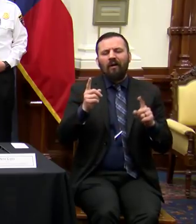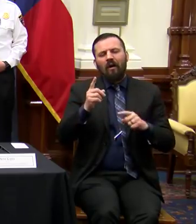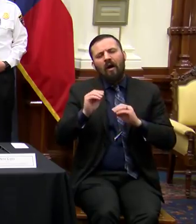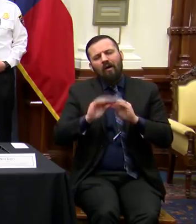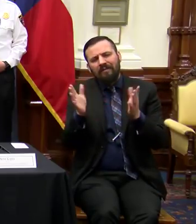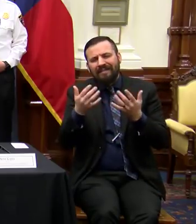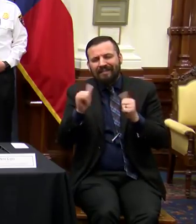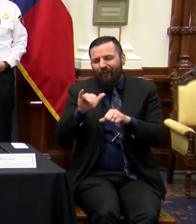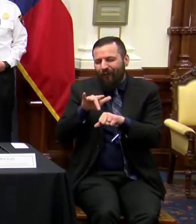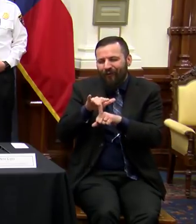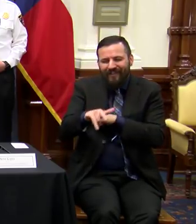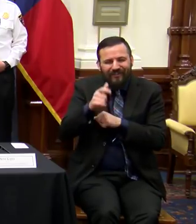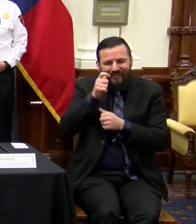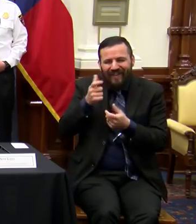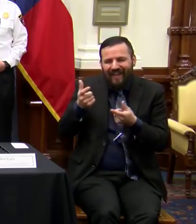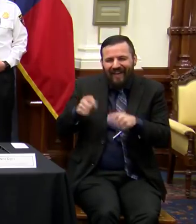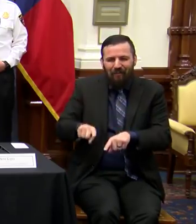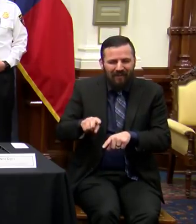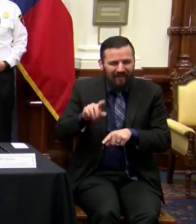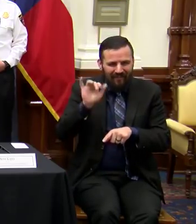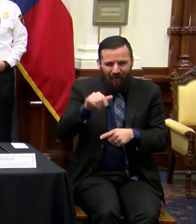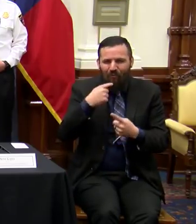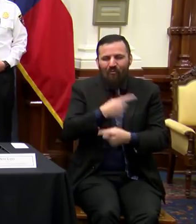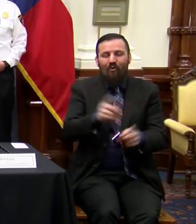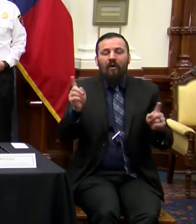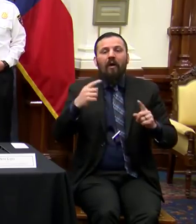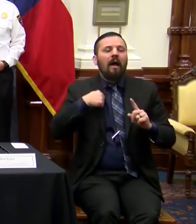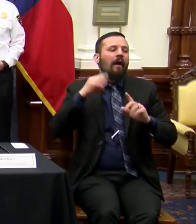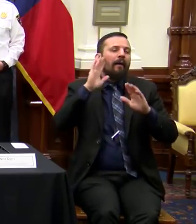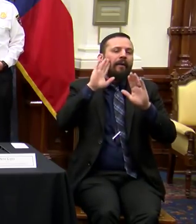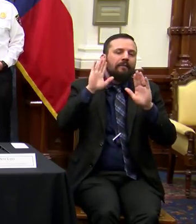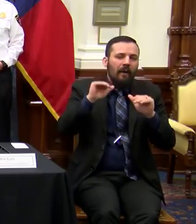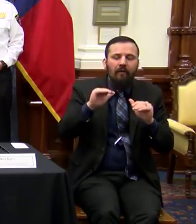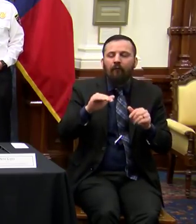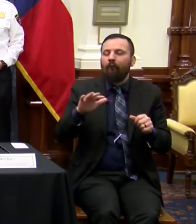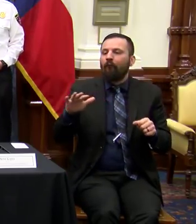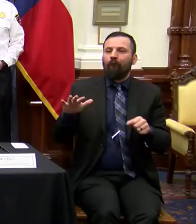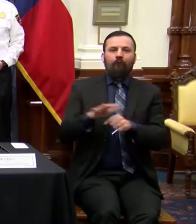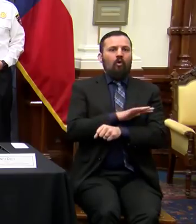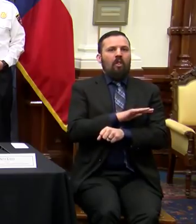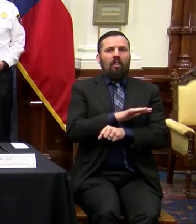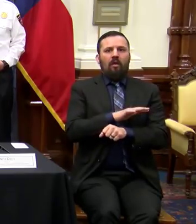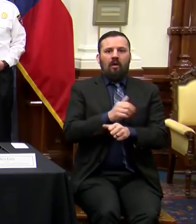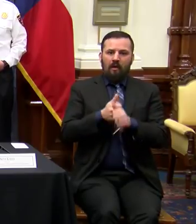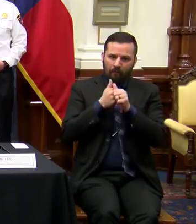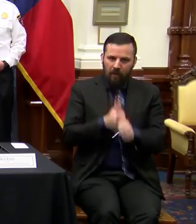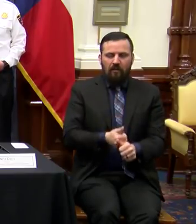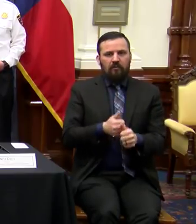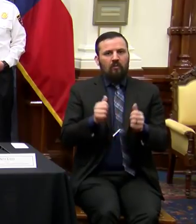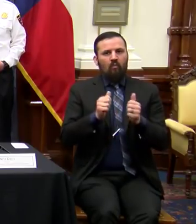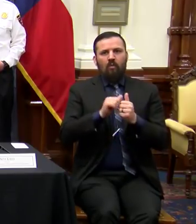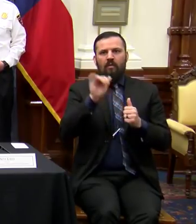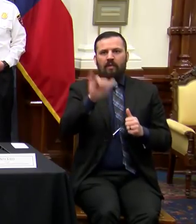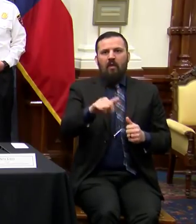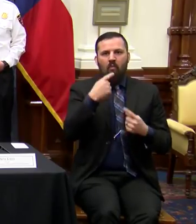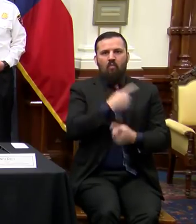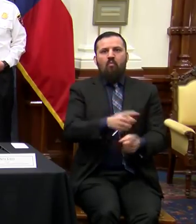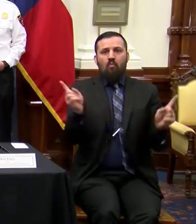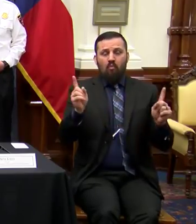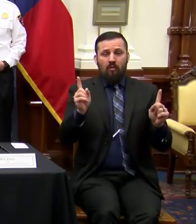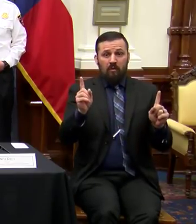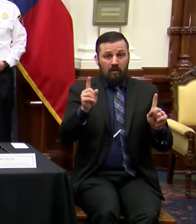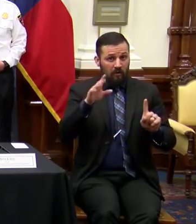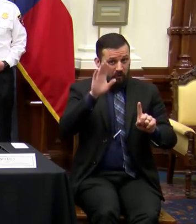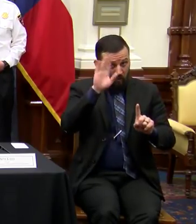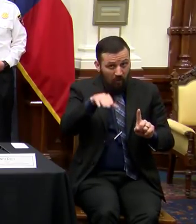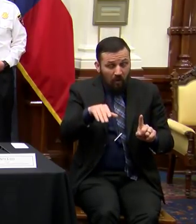still in the early stages of that executive order. I expect full compliance with that executive order. Knowing this,